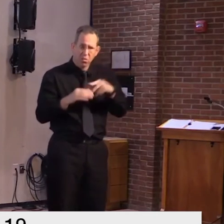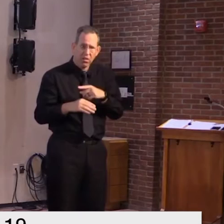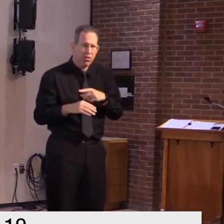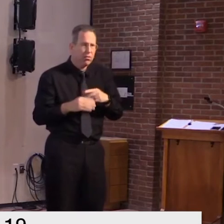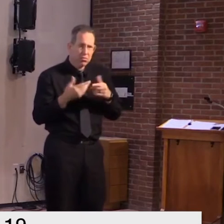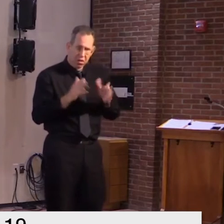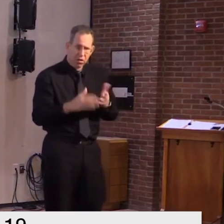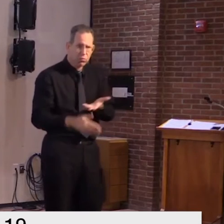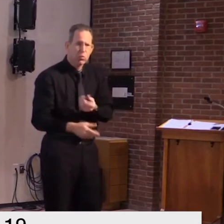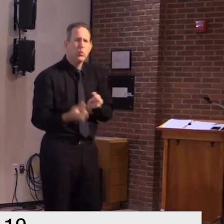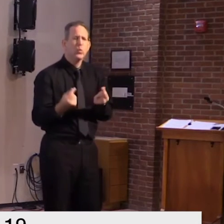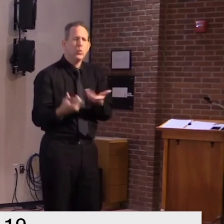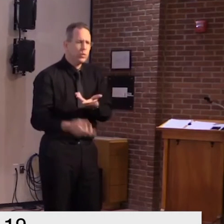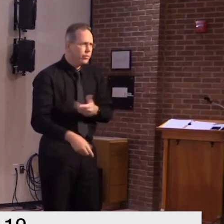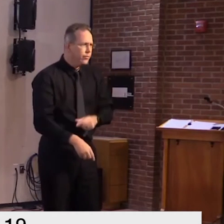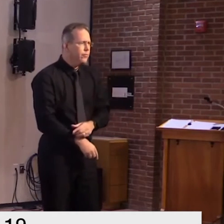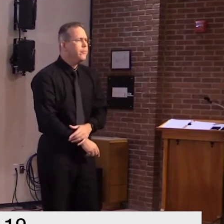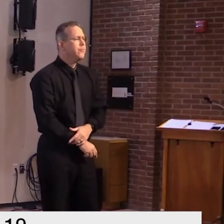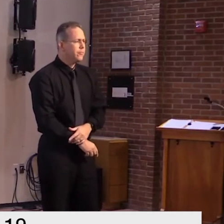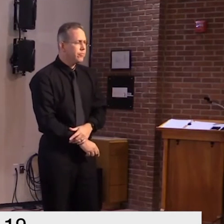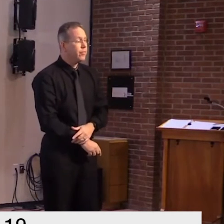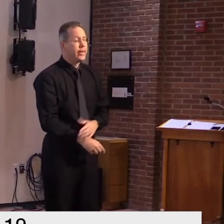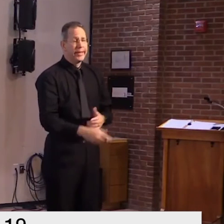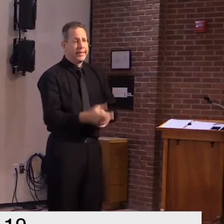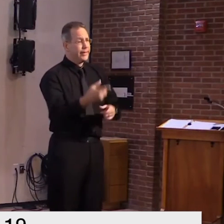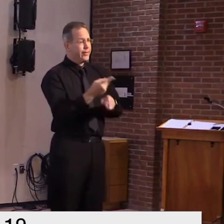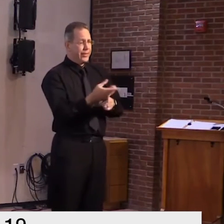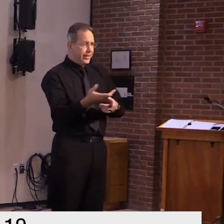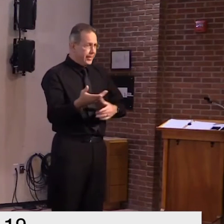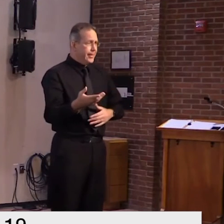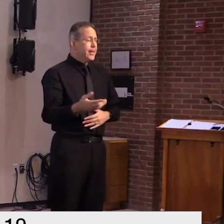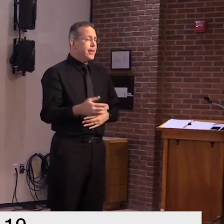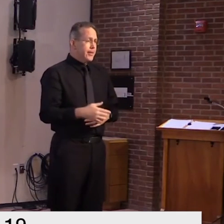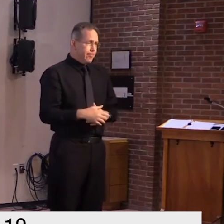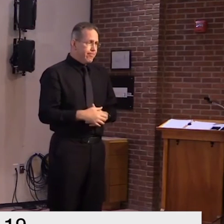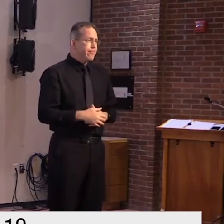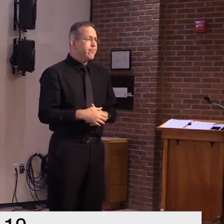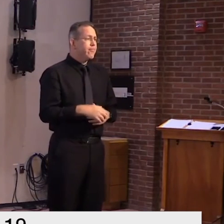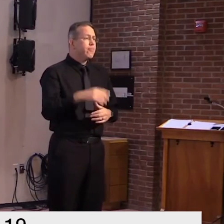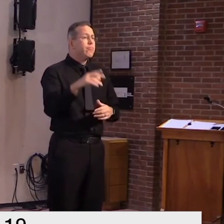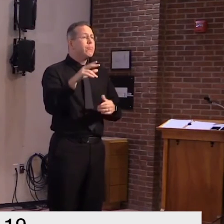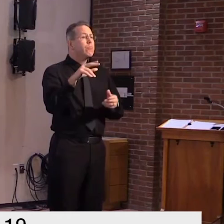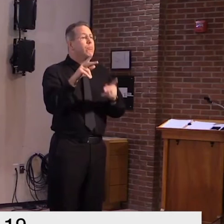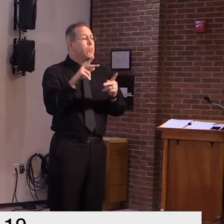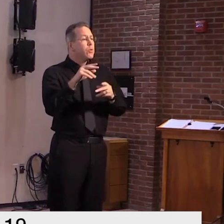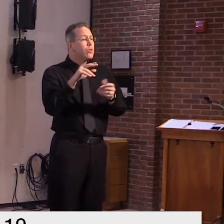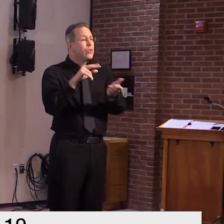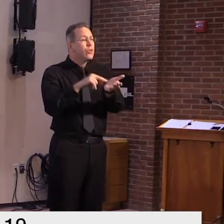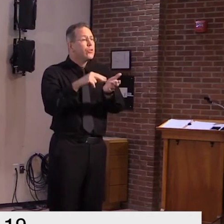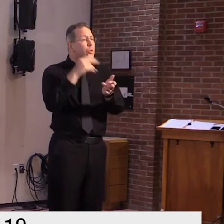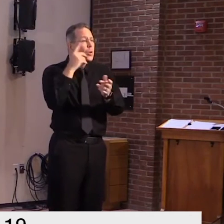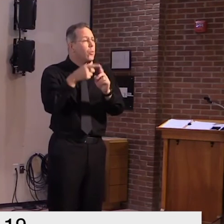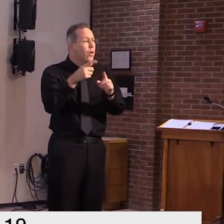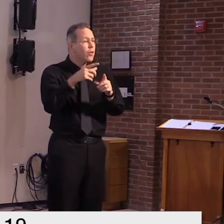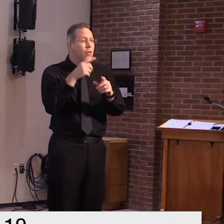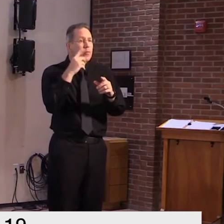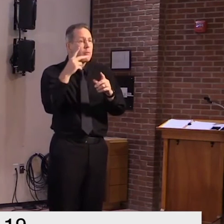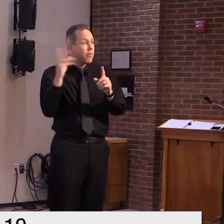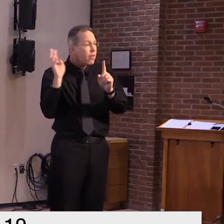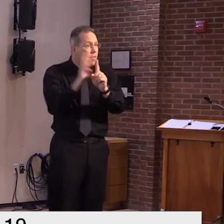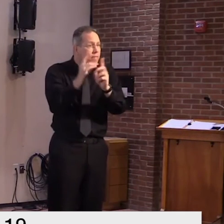will if somebody reports it we will investigate um whether they're in compliance with the regulations